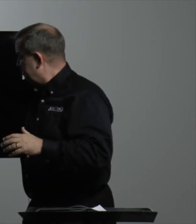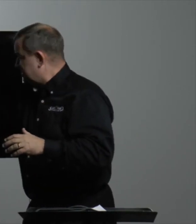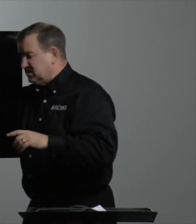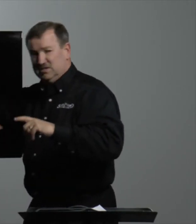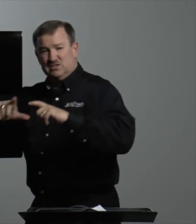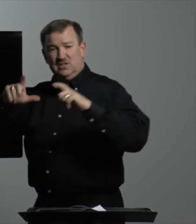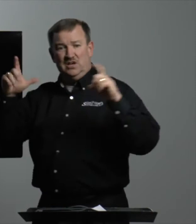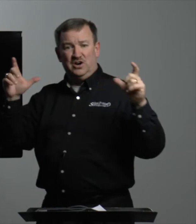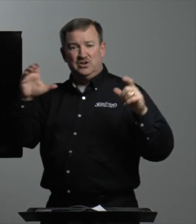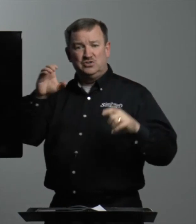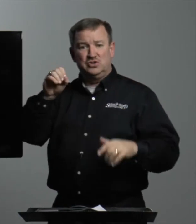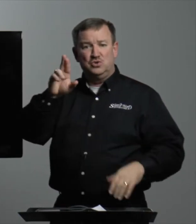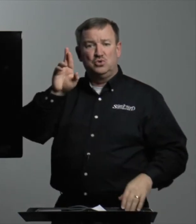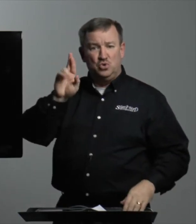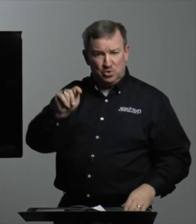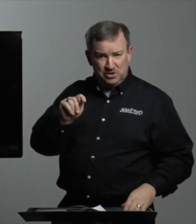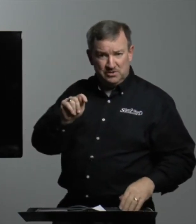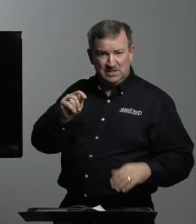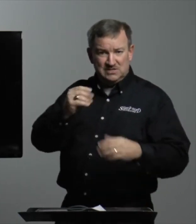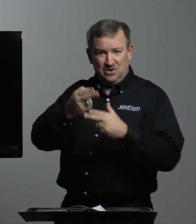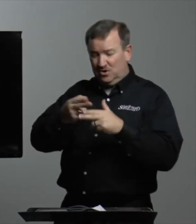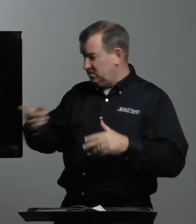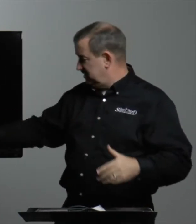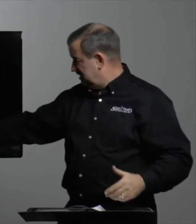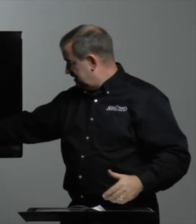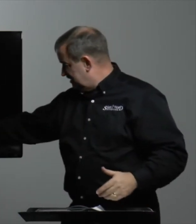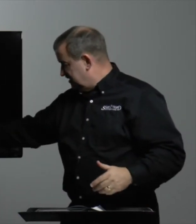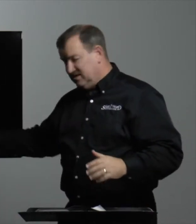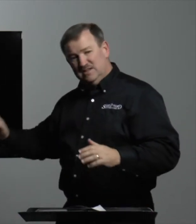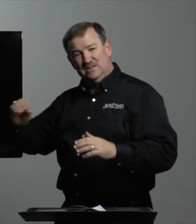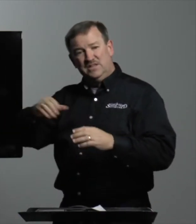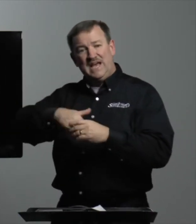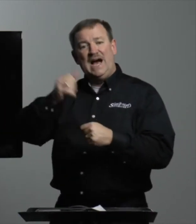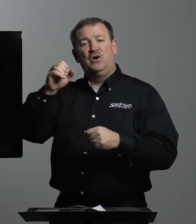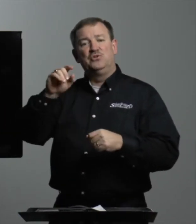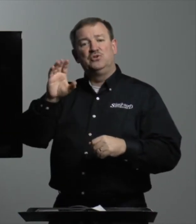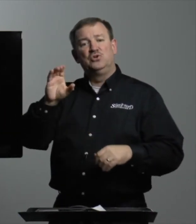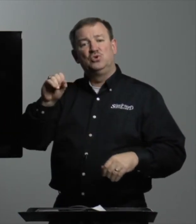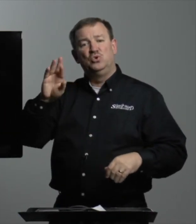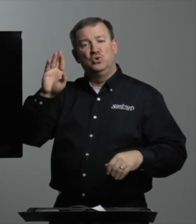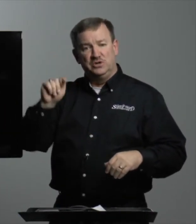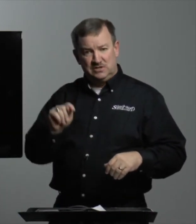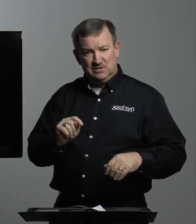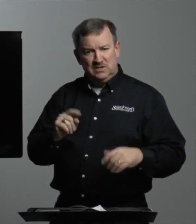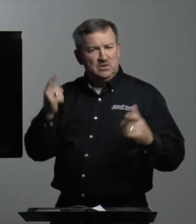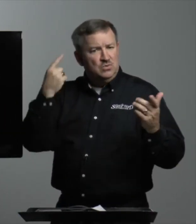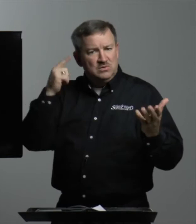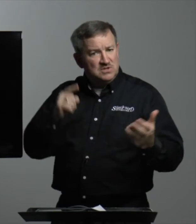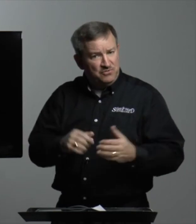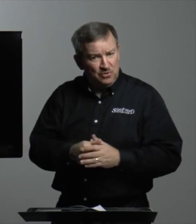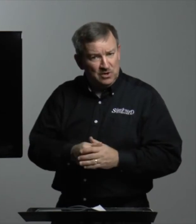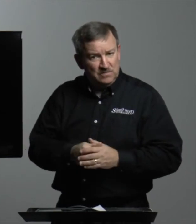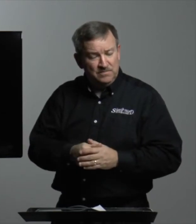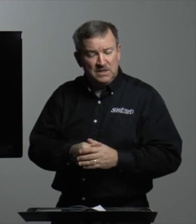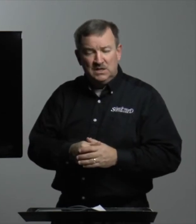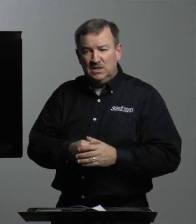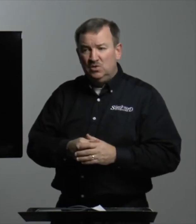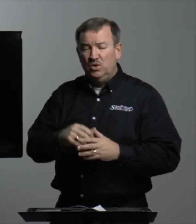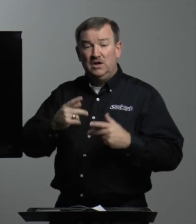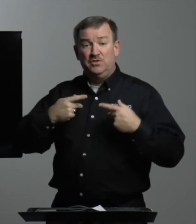this large court. It's called the outer court. What was it for? Well,